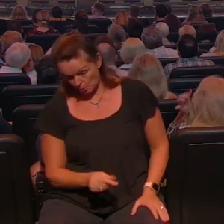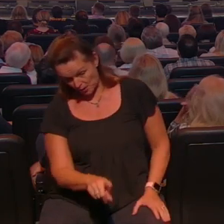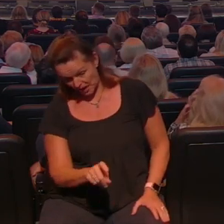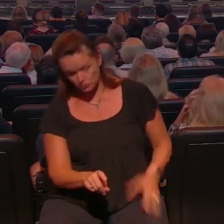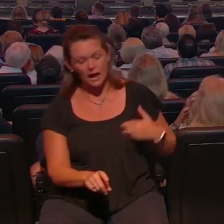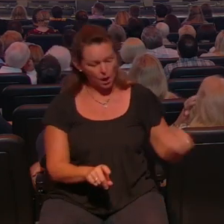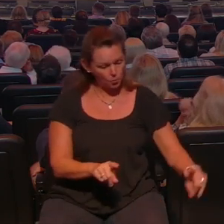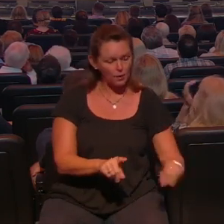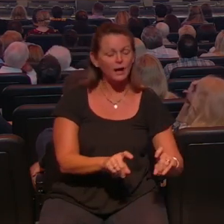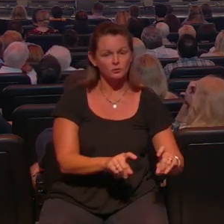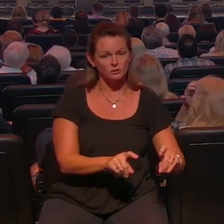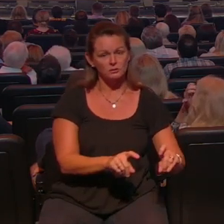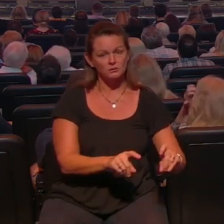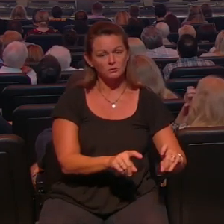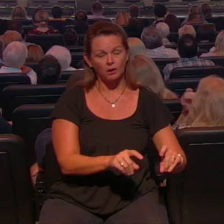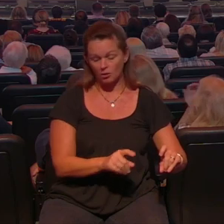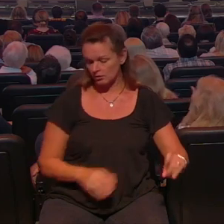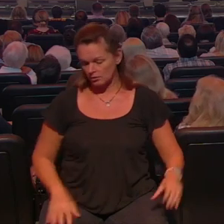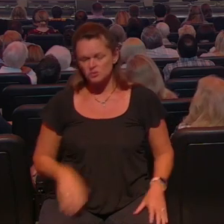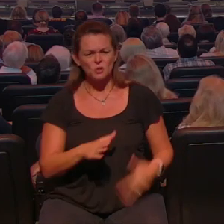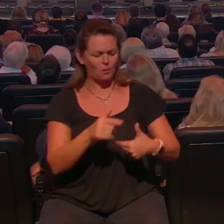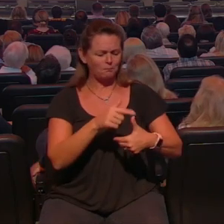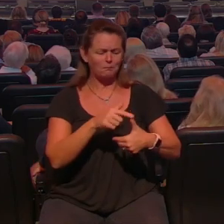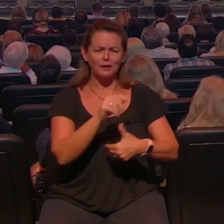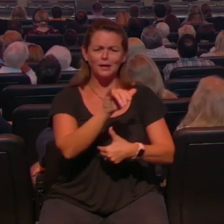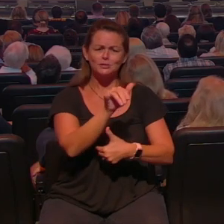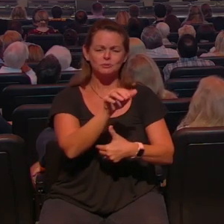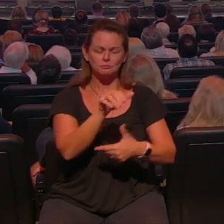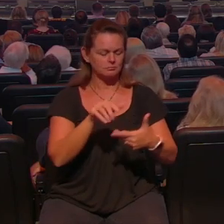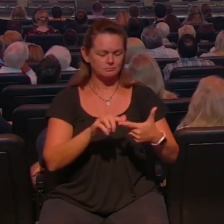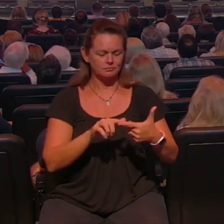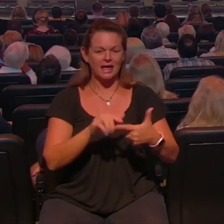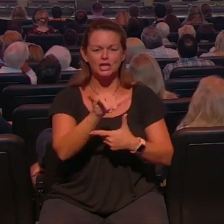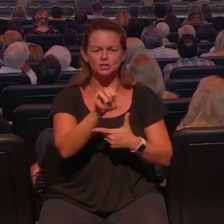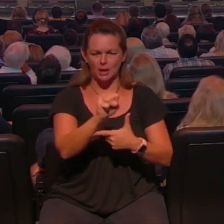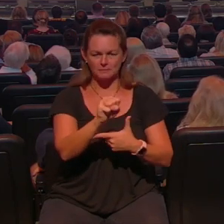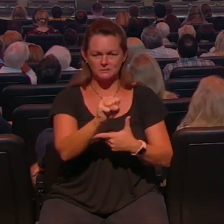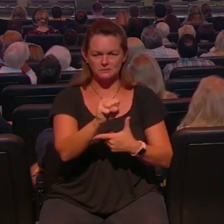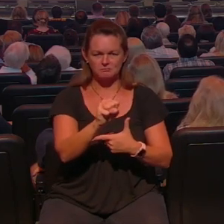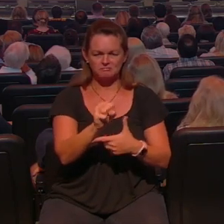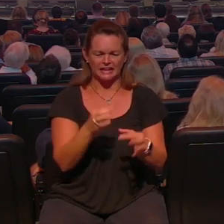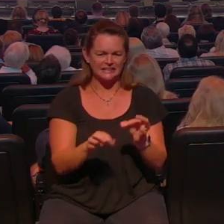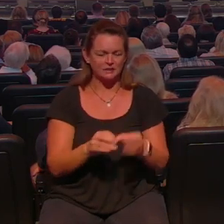James uh it just came naturally for him to be a good steward I mean he'd get 50 from grandparents he put the whole thing in the bank